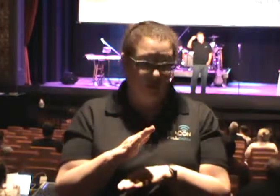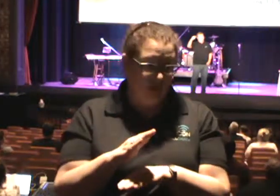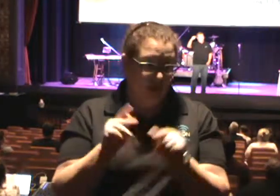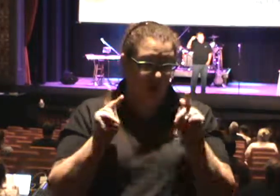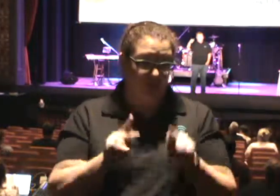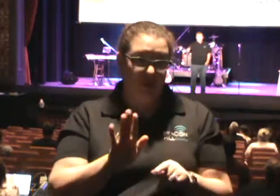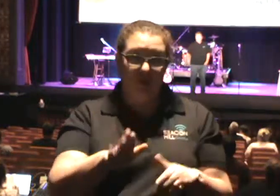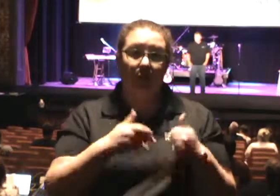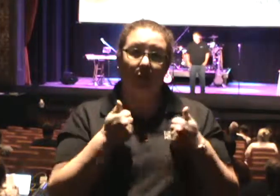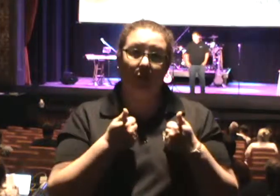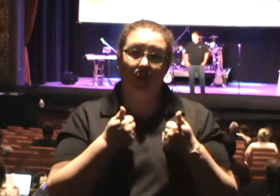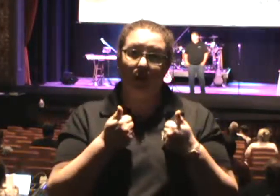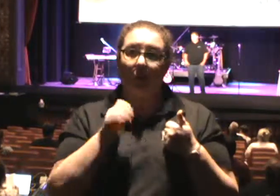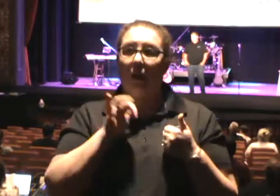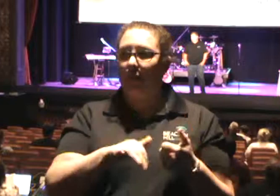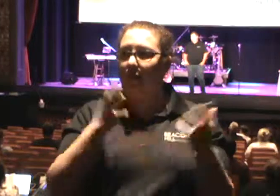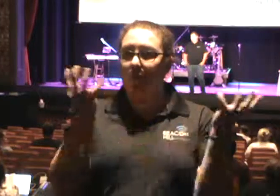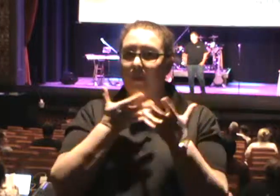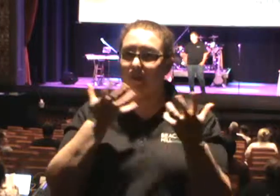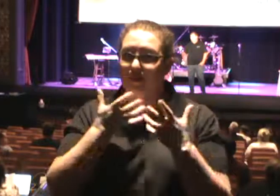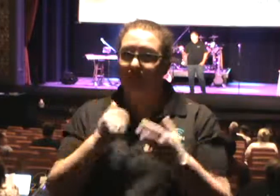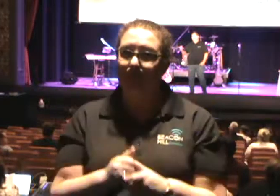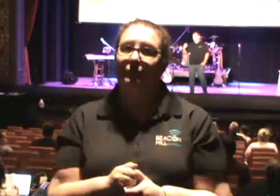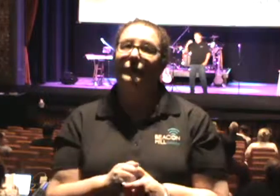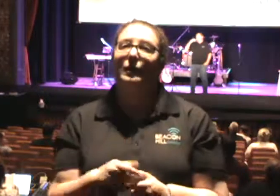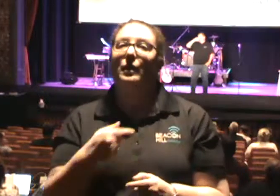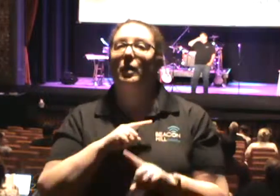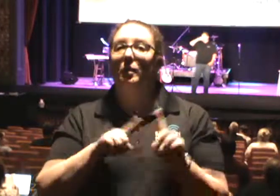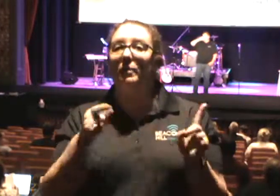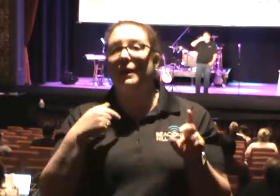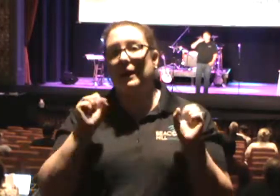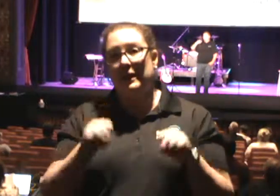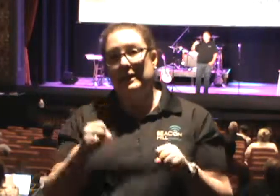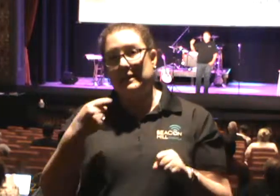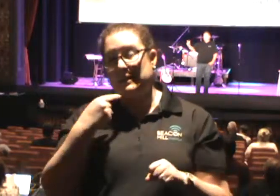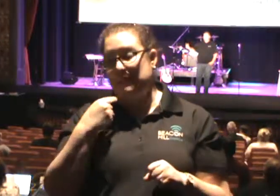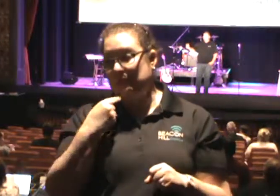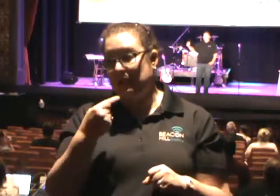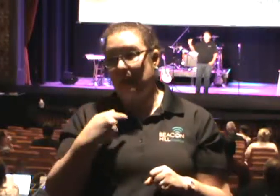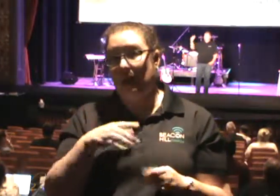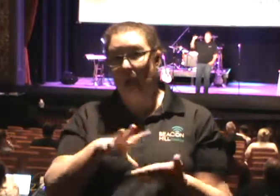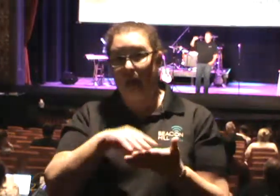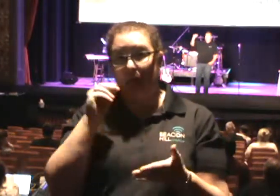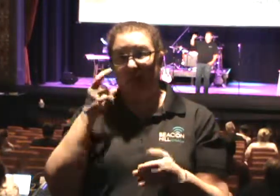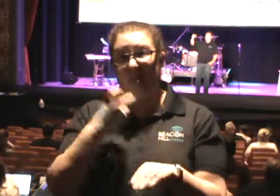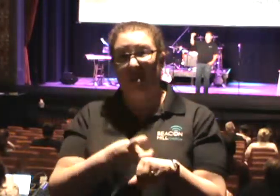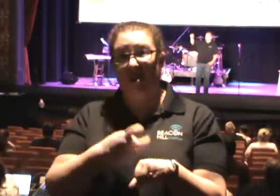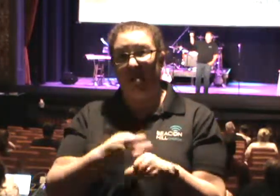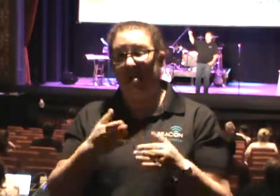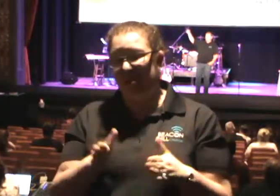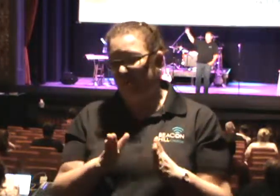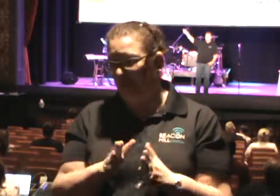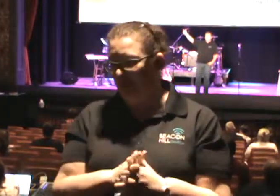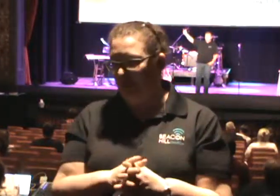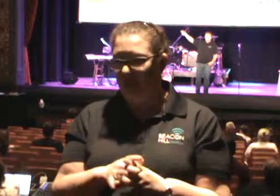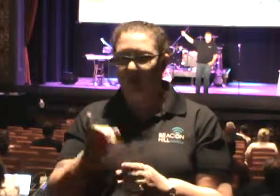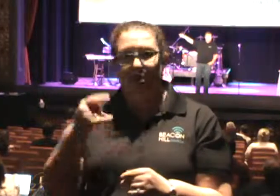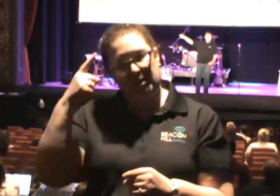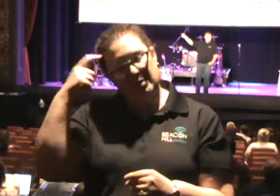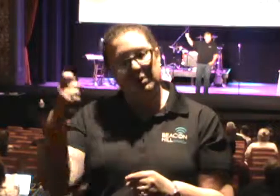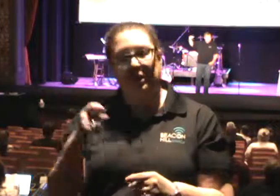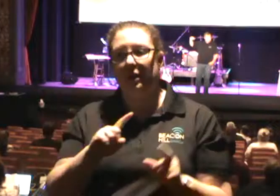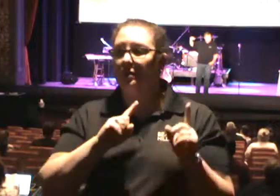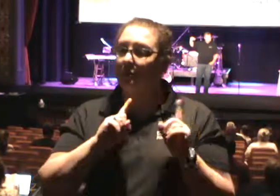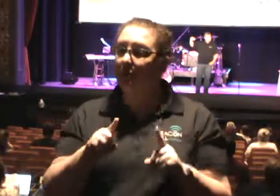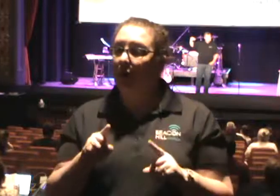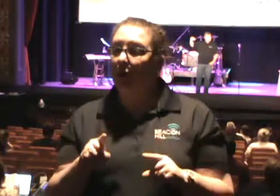that would be awesome. But I can tell you, I've learned the hard way. Back in high school, just because I asked a girl out doesn't mean she